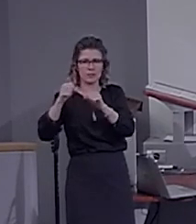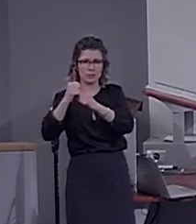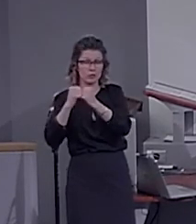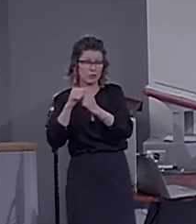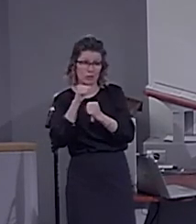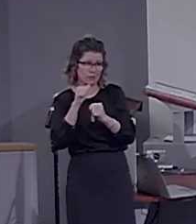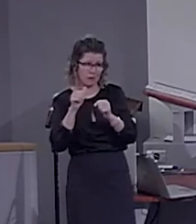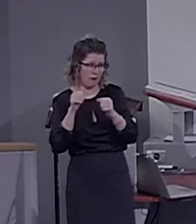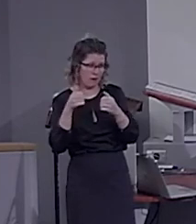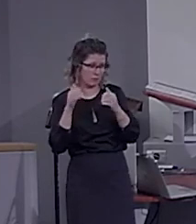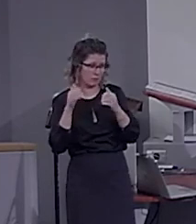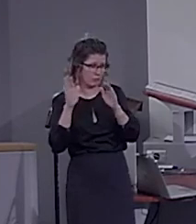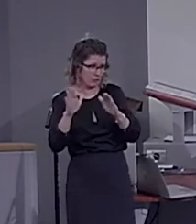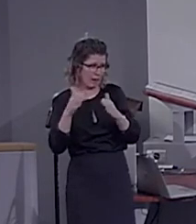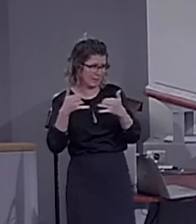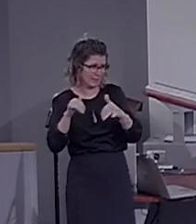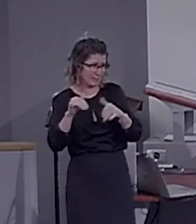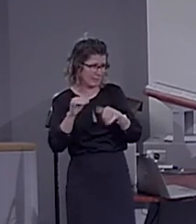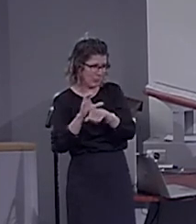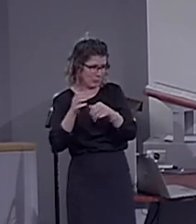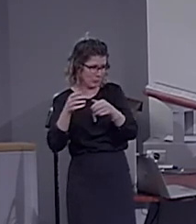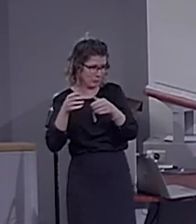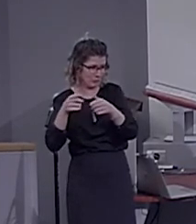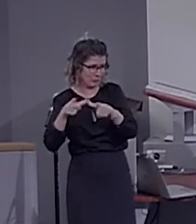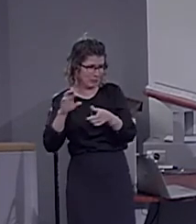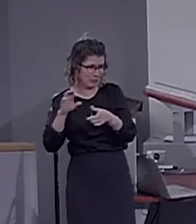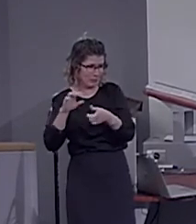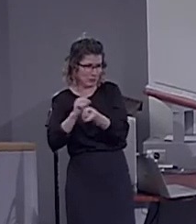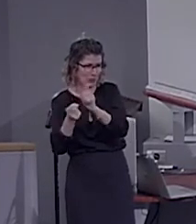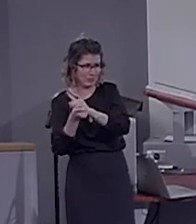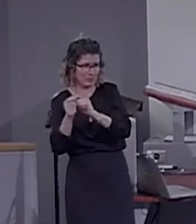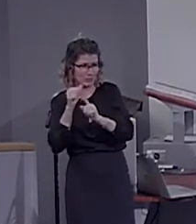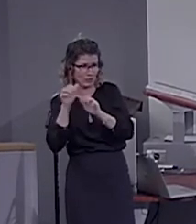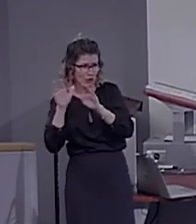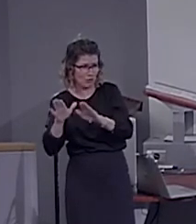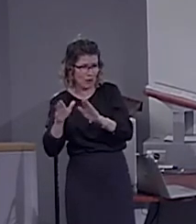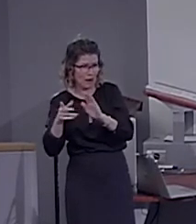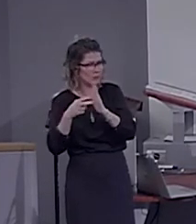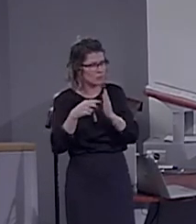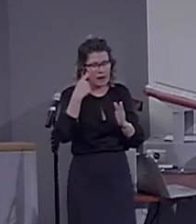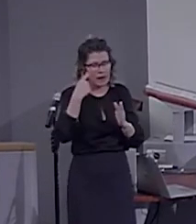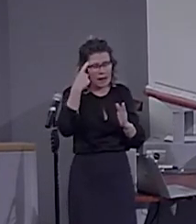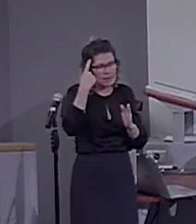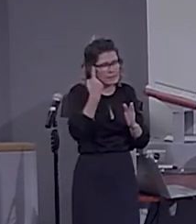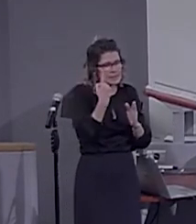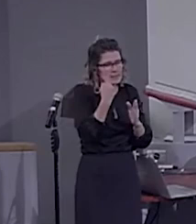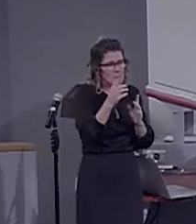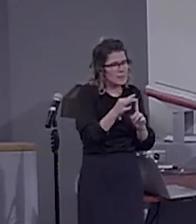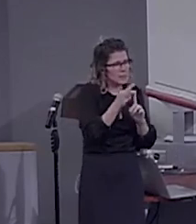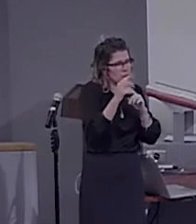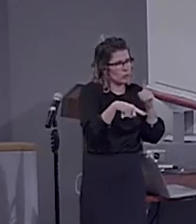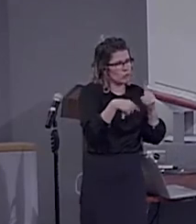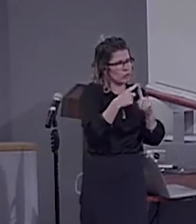in language translation and so on. So I think there is something quite novel to be found there for tree structures.